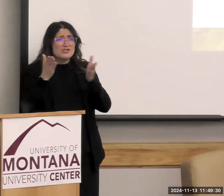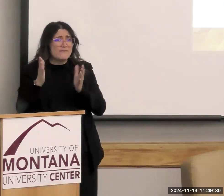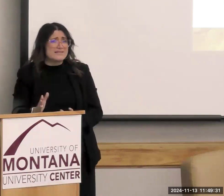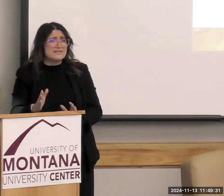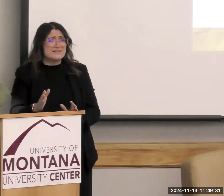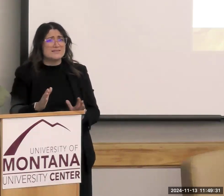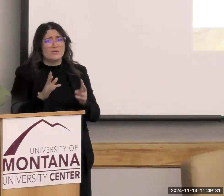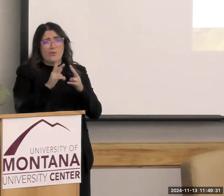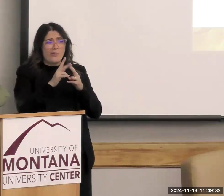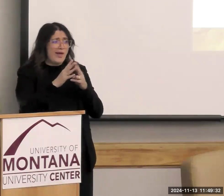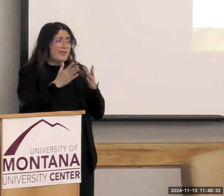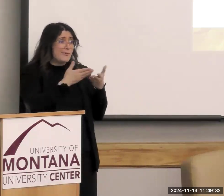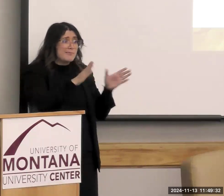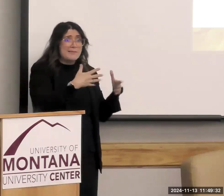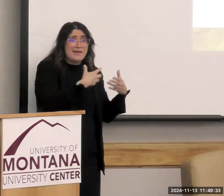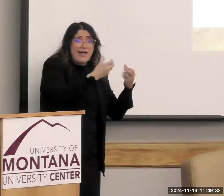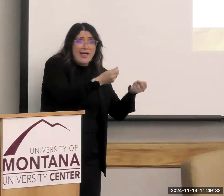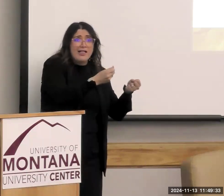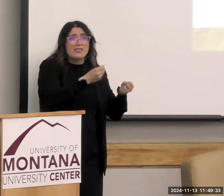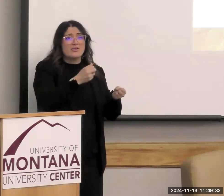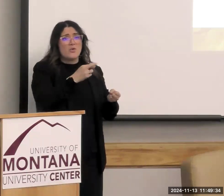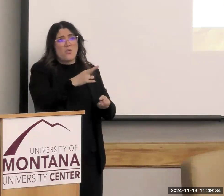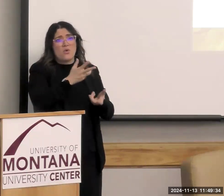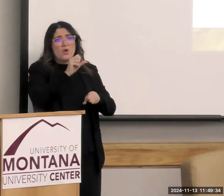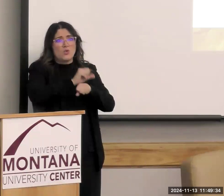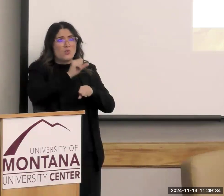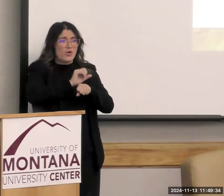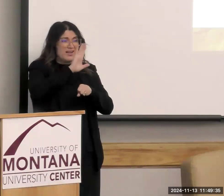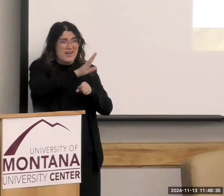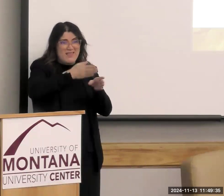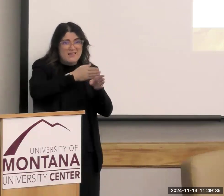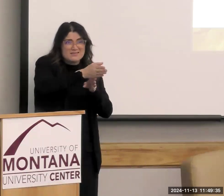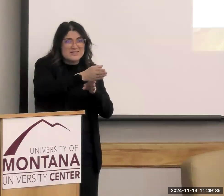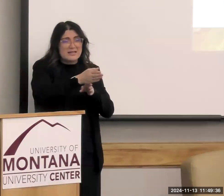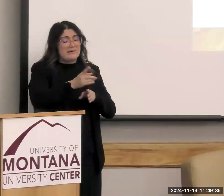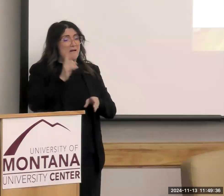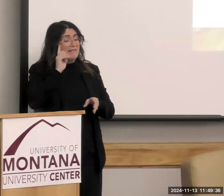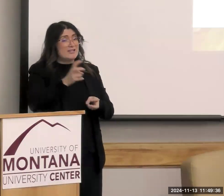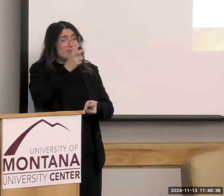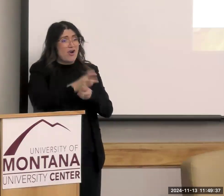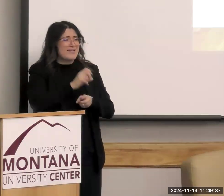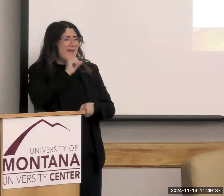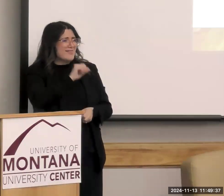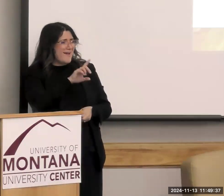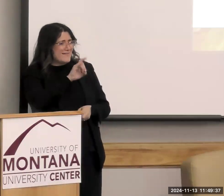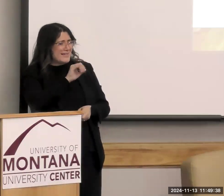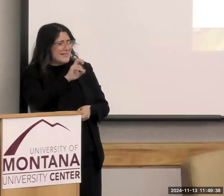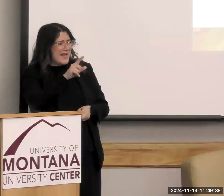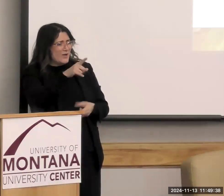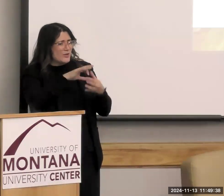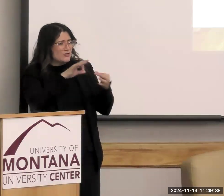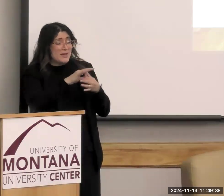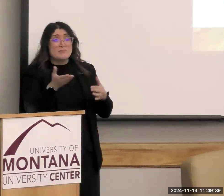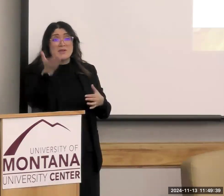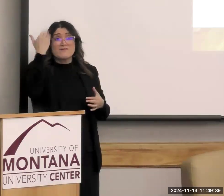And, um, I think it's really hard. Um, and I really love Diane, what you were saying, it almost sounds like we used to talk about